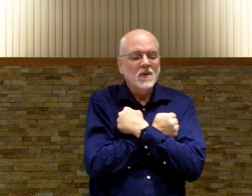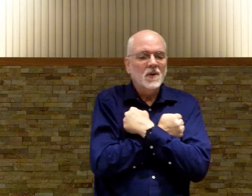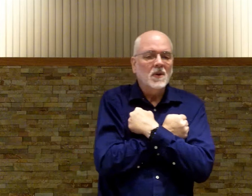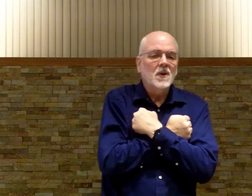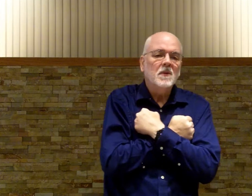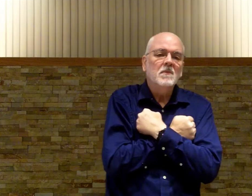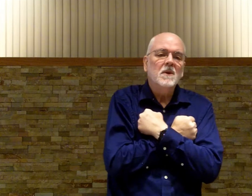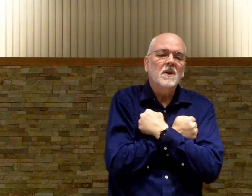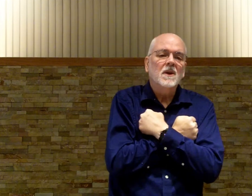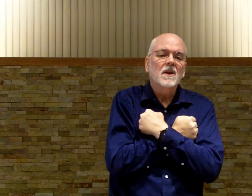me,